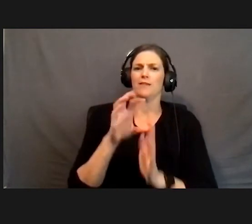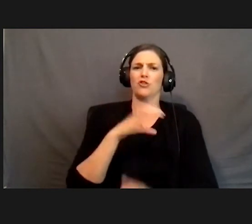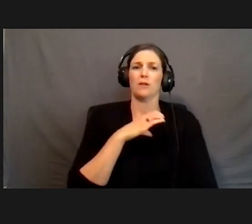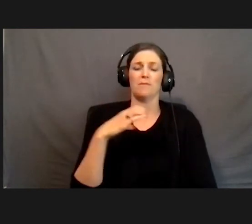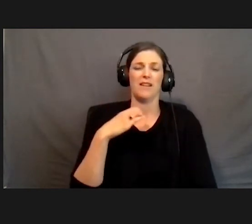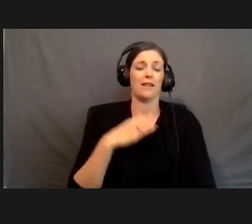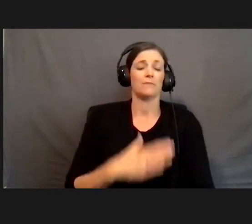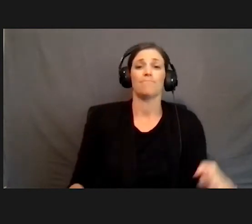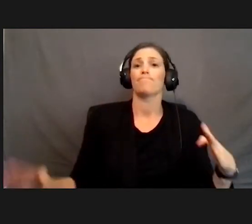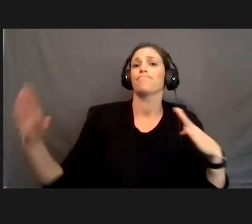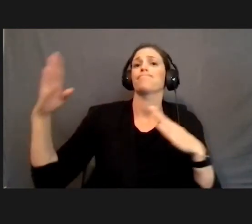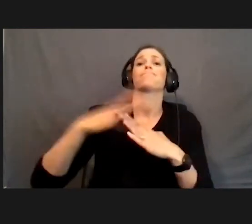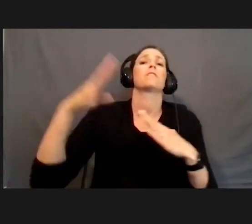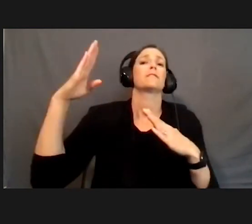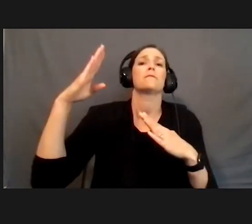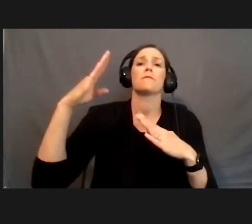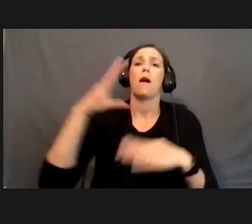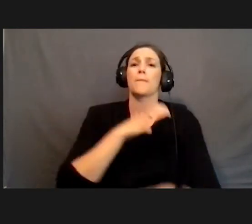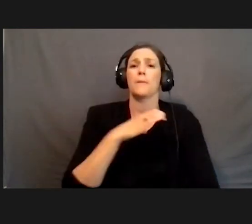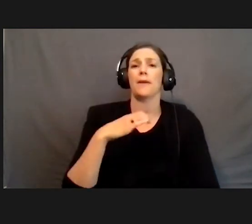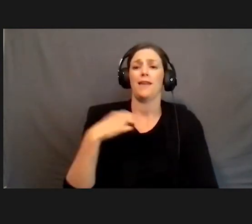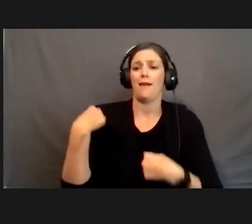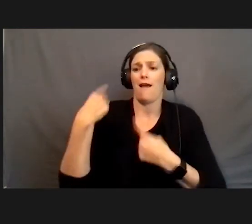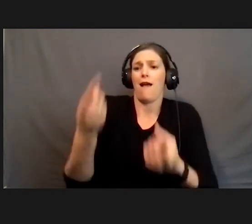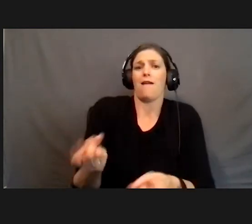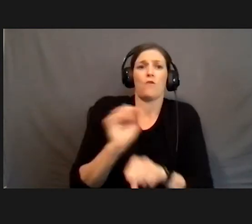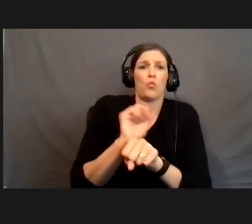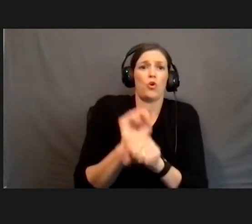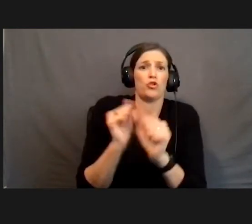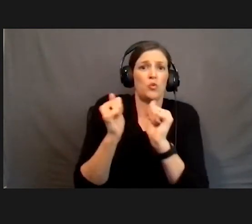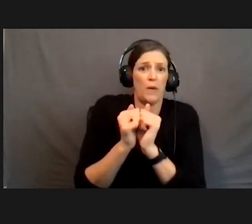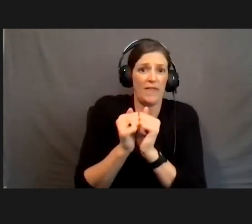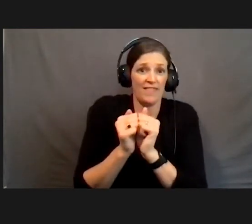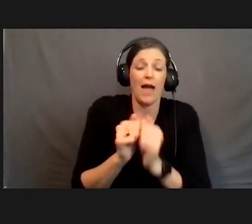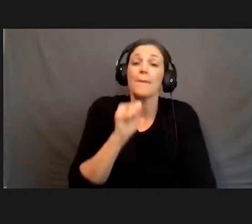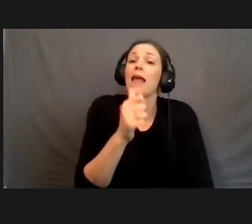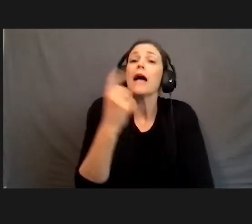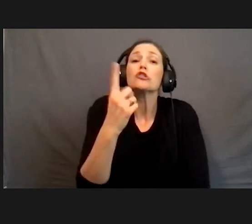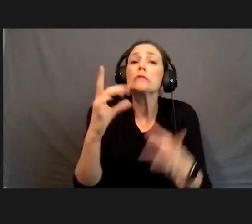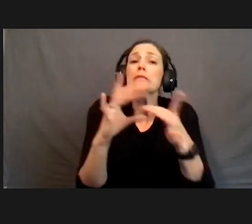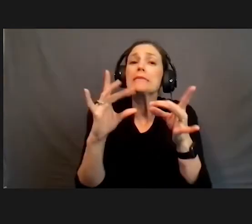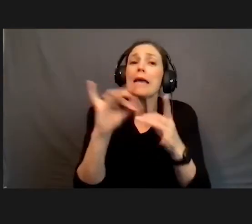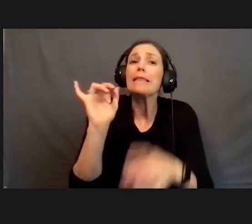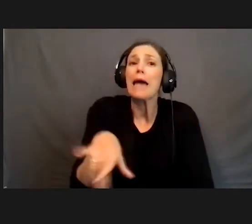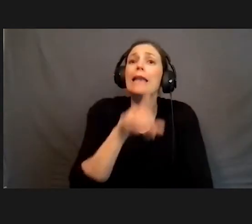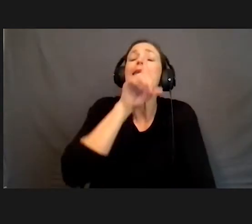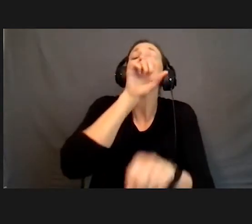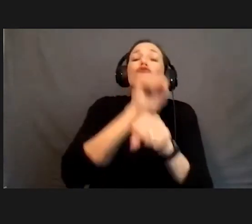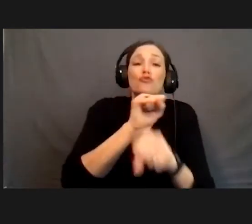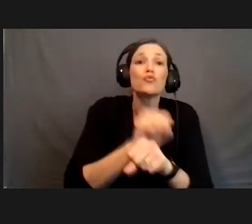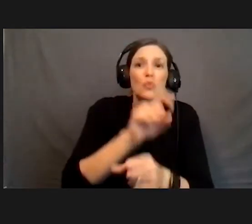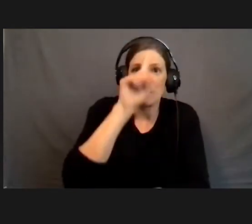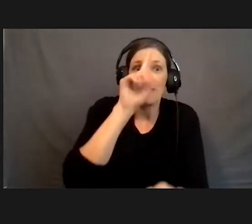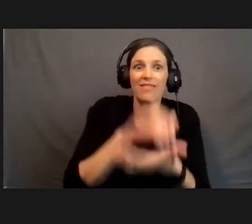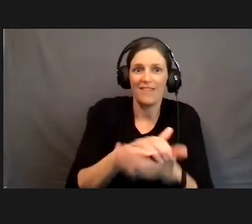very best committee that I have ever worked with. And I'm not just saying that. I mean, it is true. Believe me. It has been the easiest